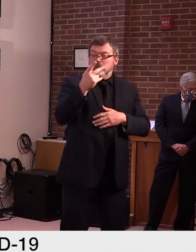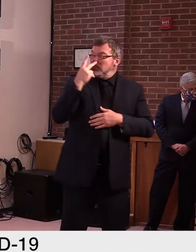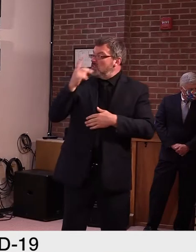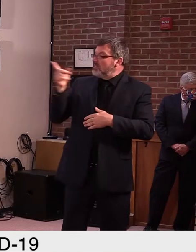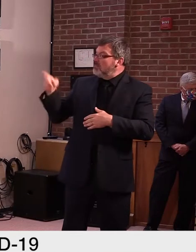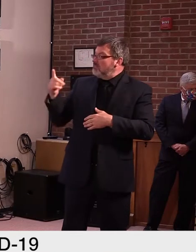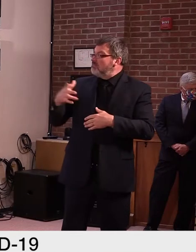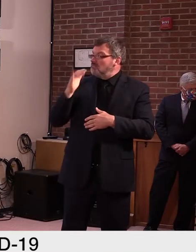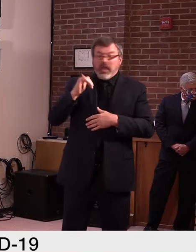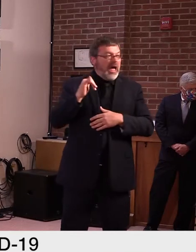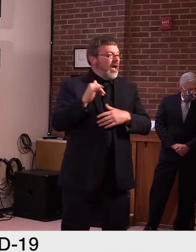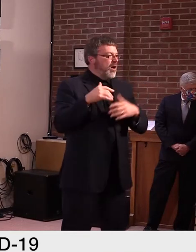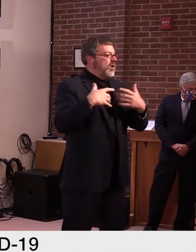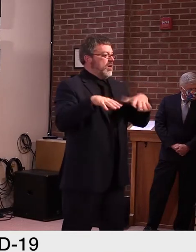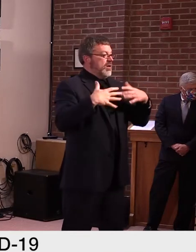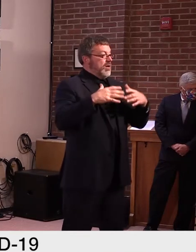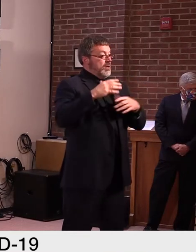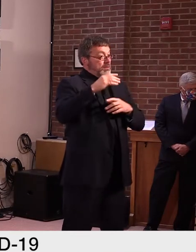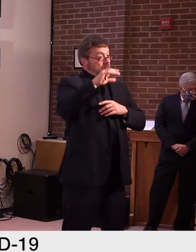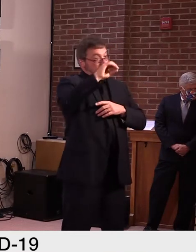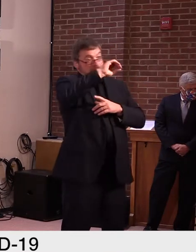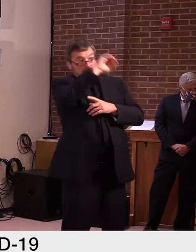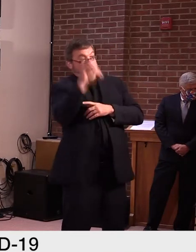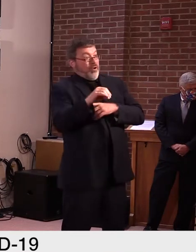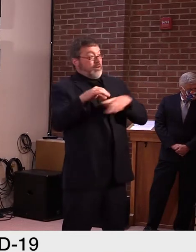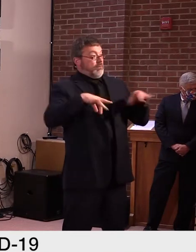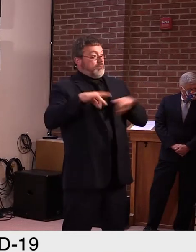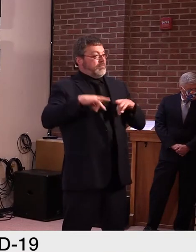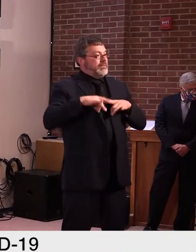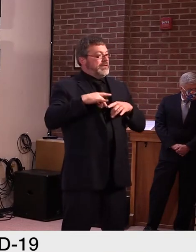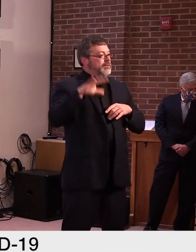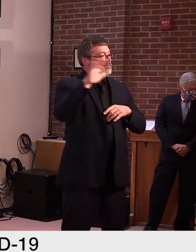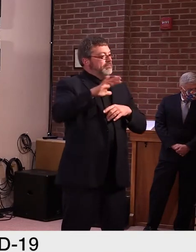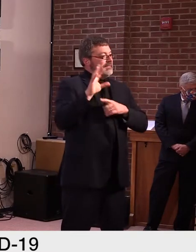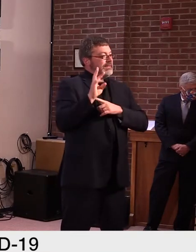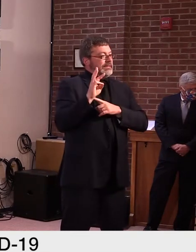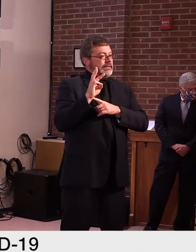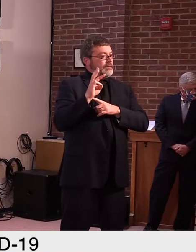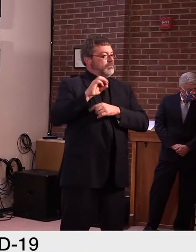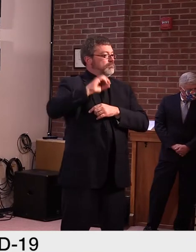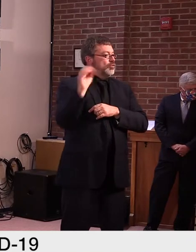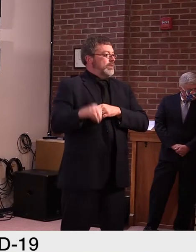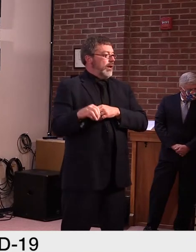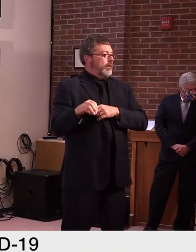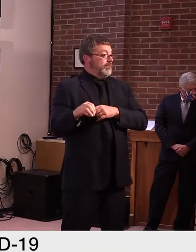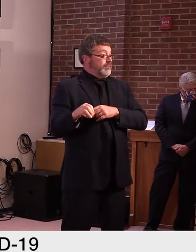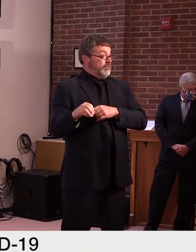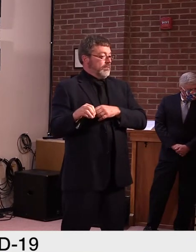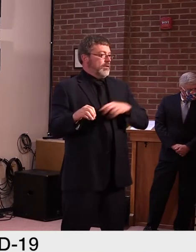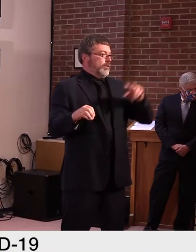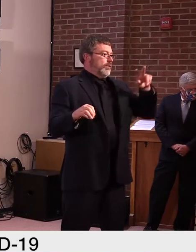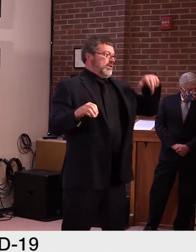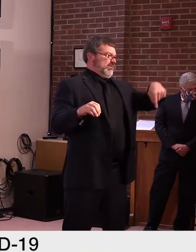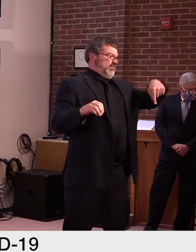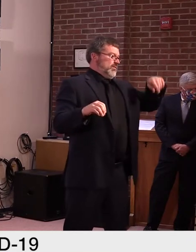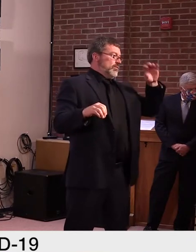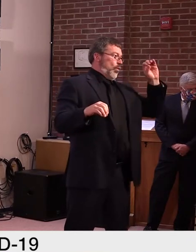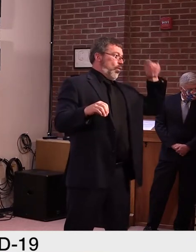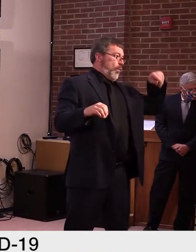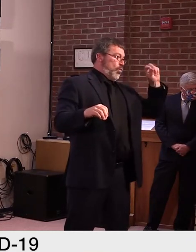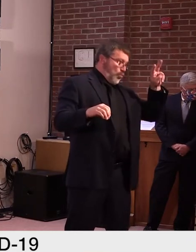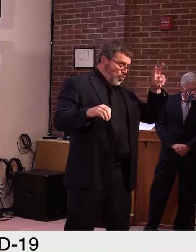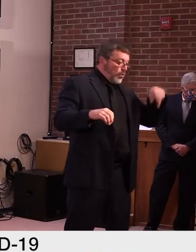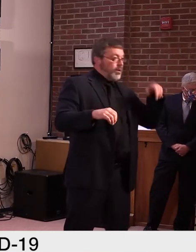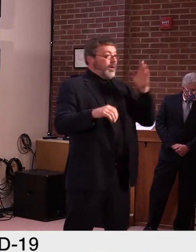And then when you look at their positivity rate, just over six percent in terms of the positivity rate. So much higher in those high prevalence states